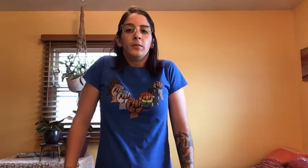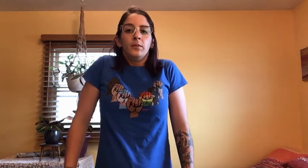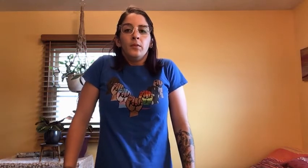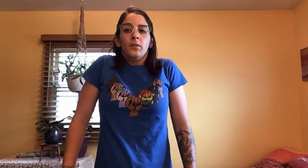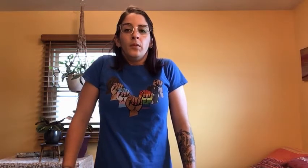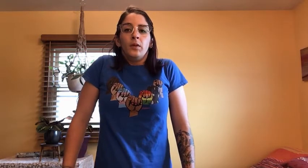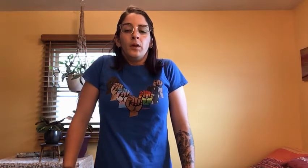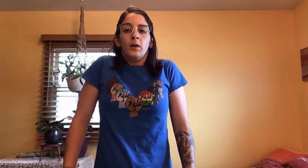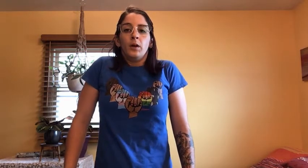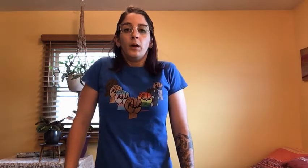breathe out.